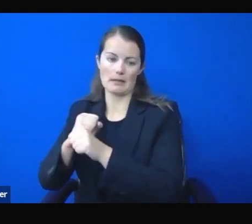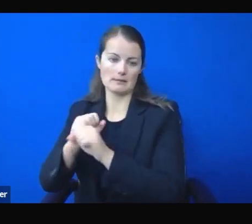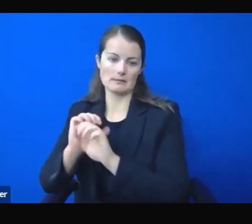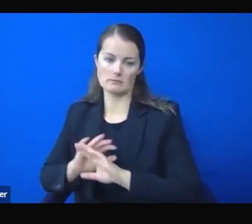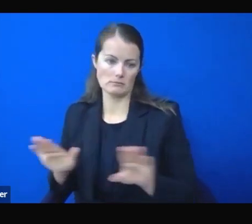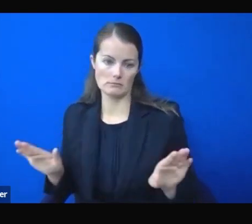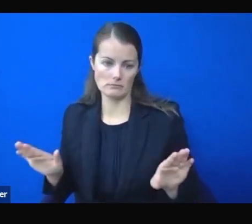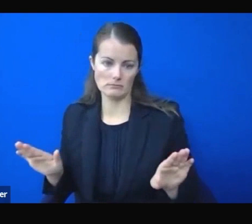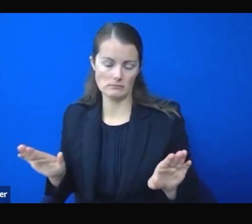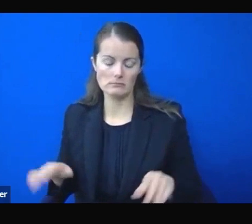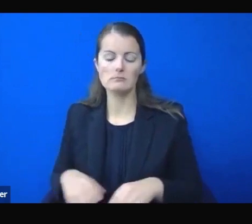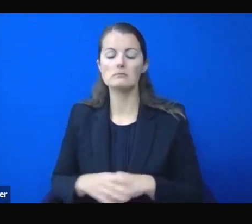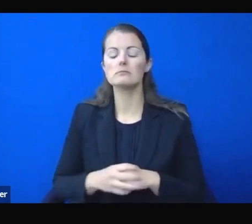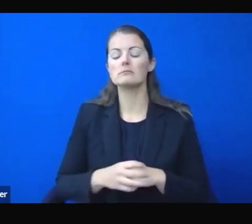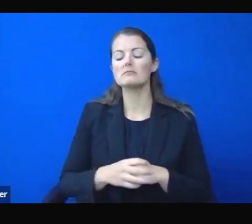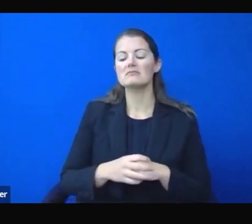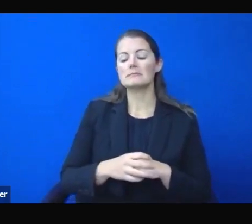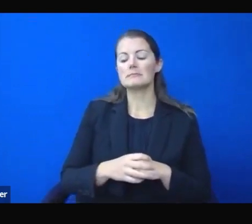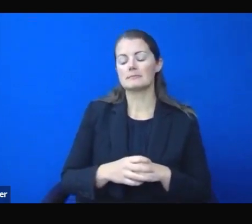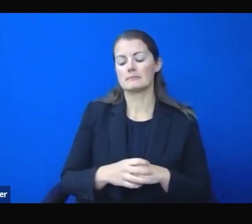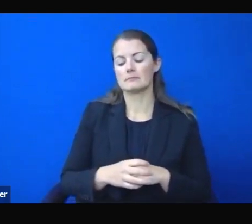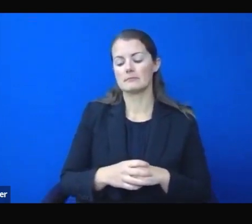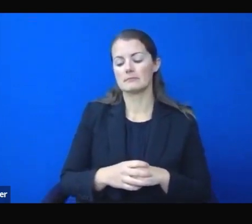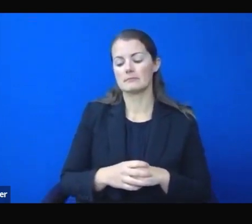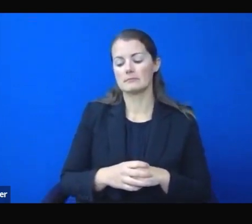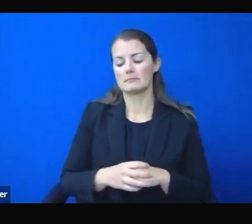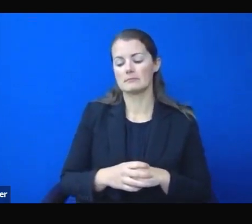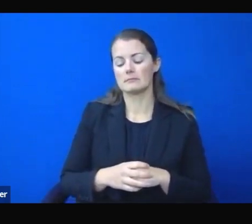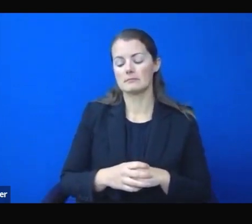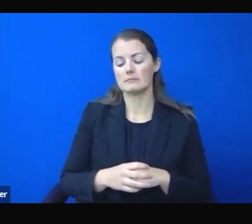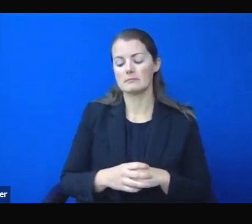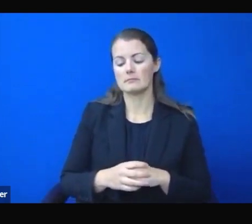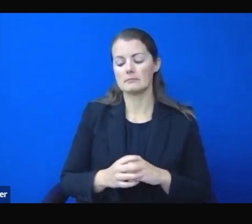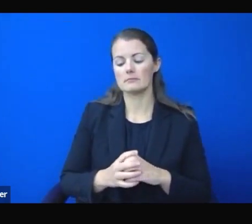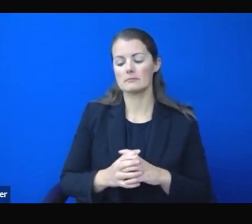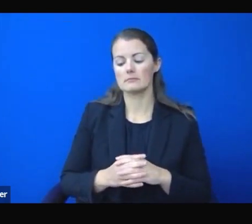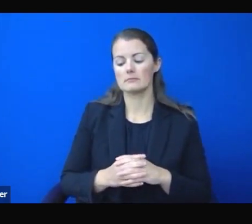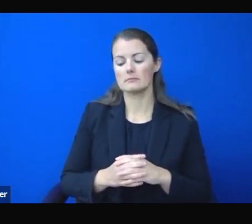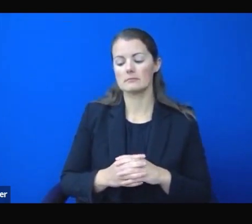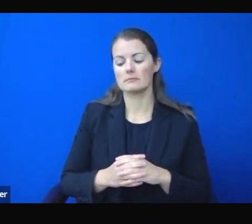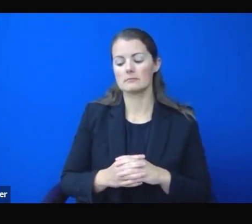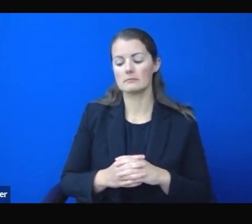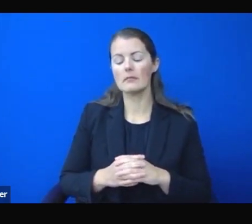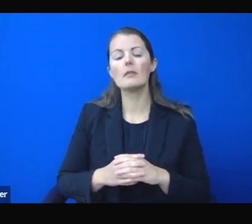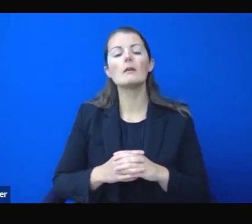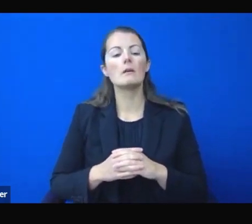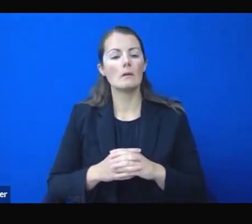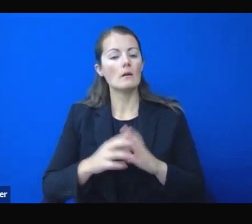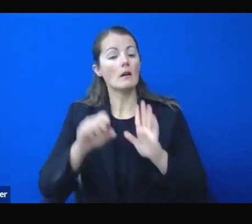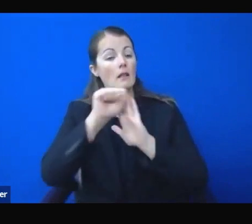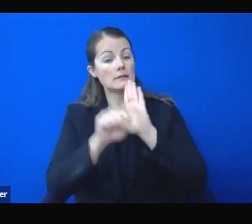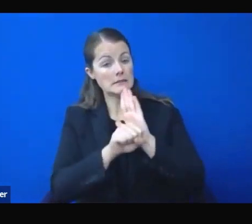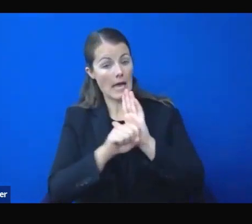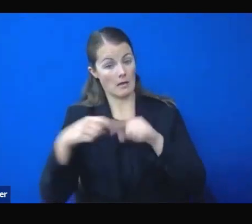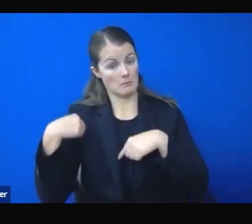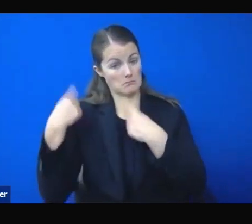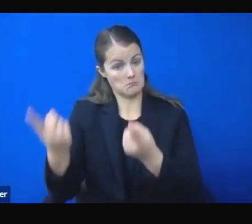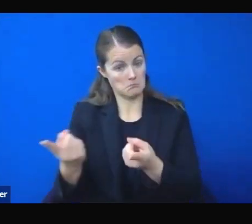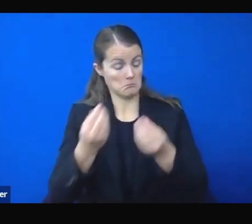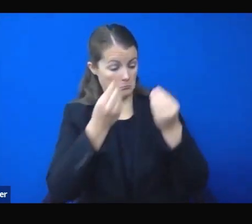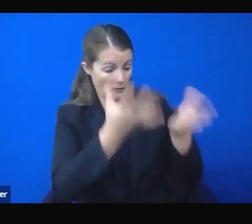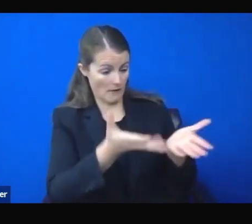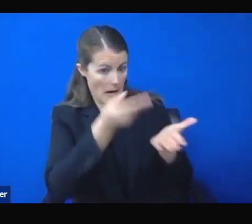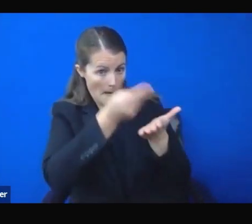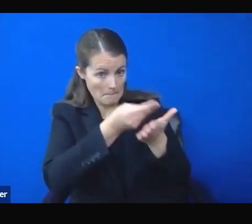dollars that currently expire at the end of December. That's this month. And we need to ensure that there are protections for tenants